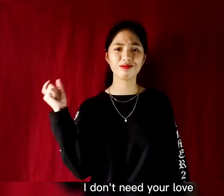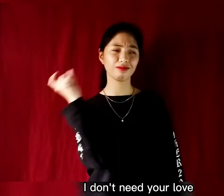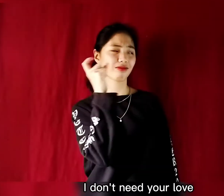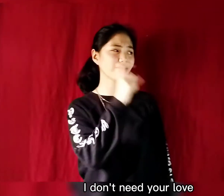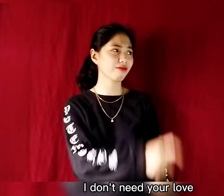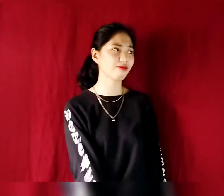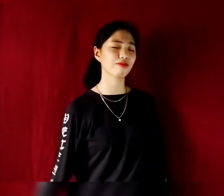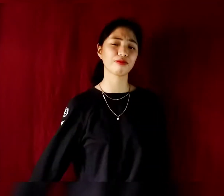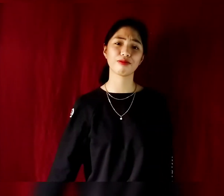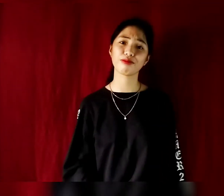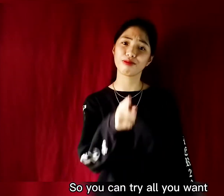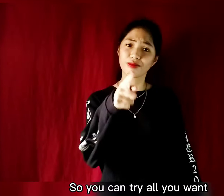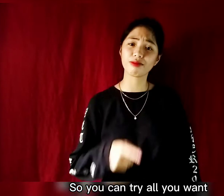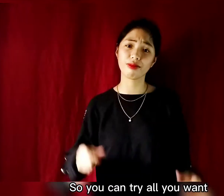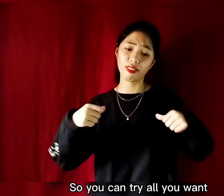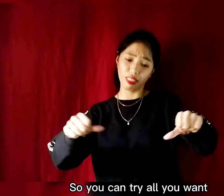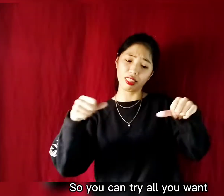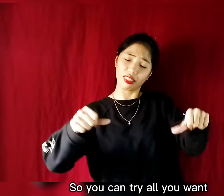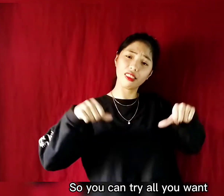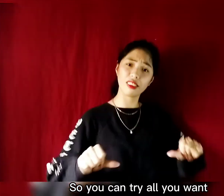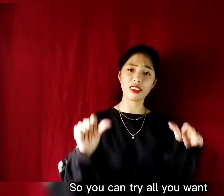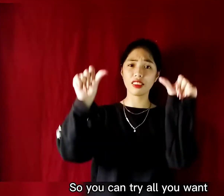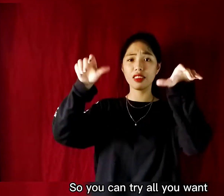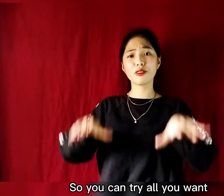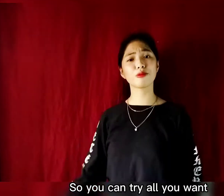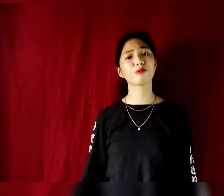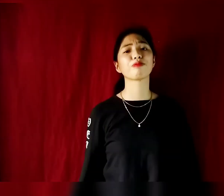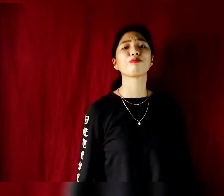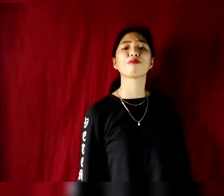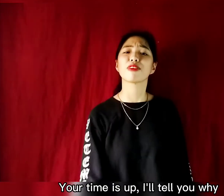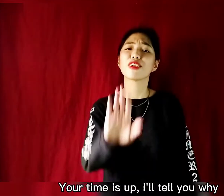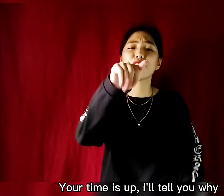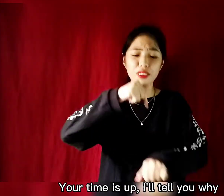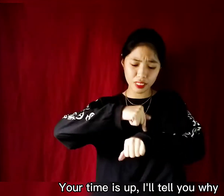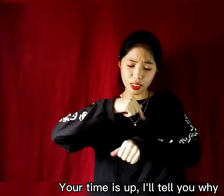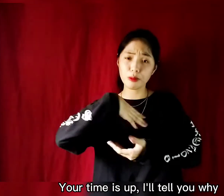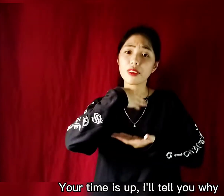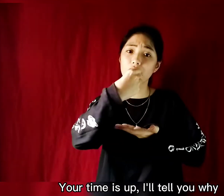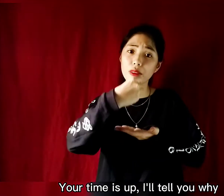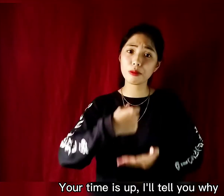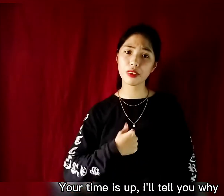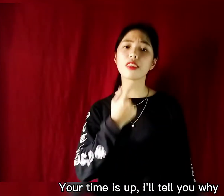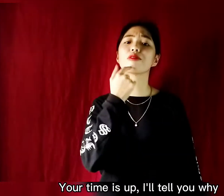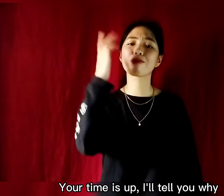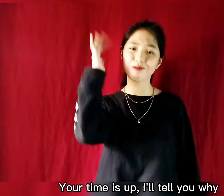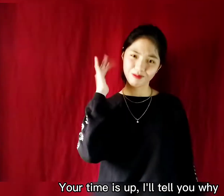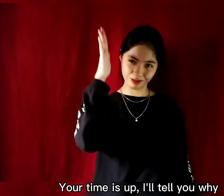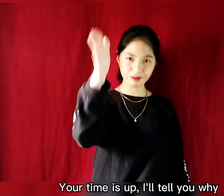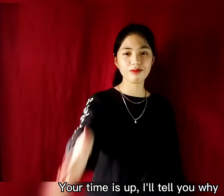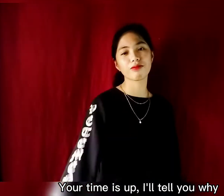love So you can try all you want Your time is up, I'll tell you why